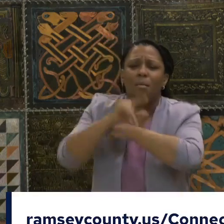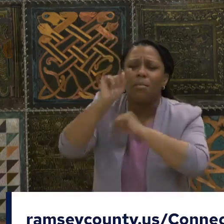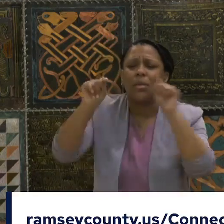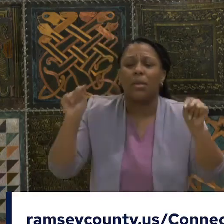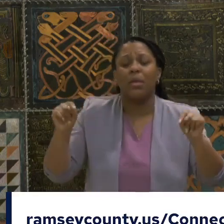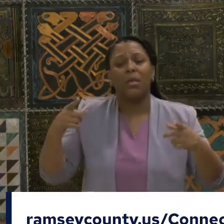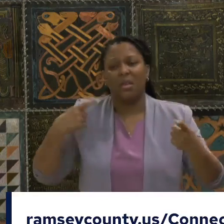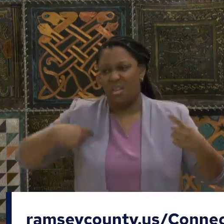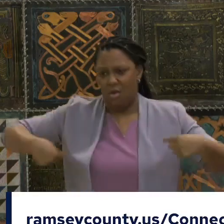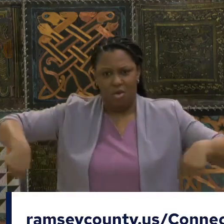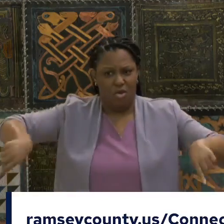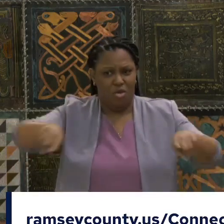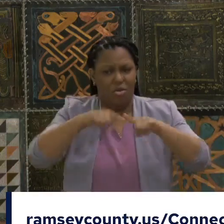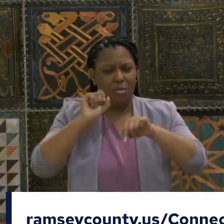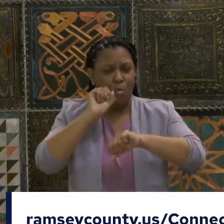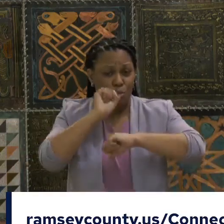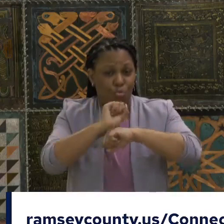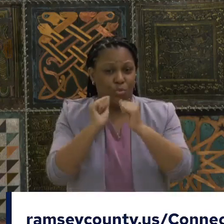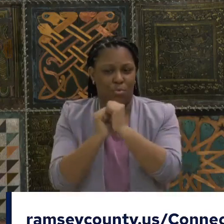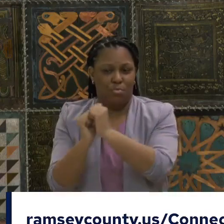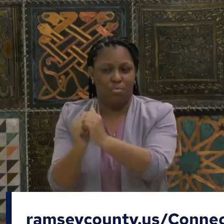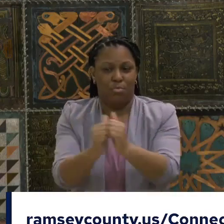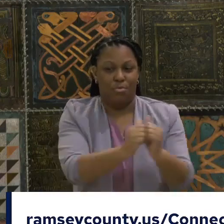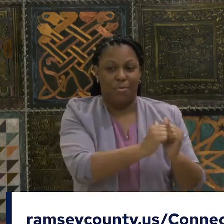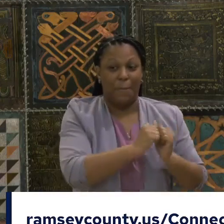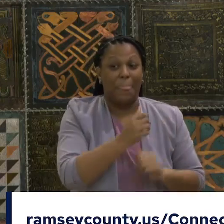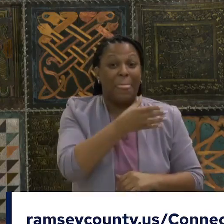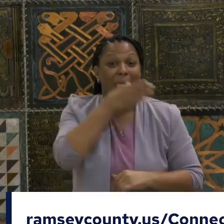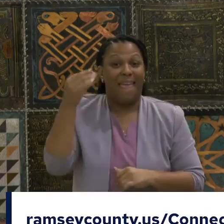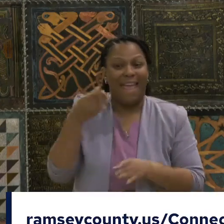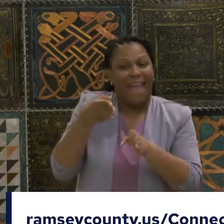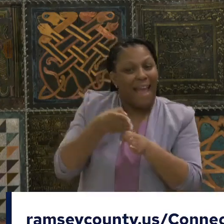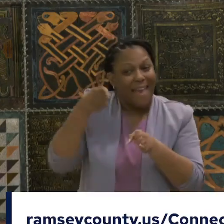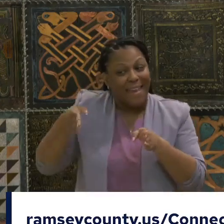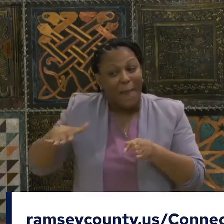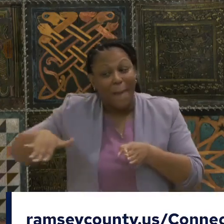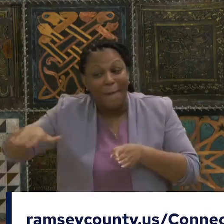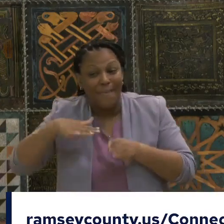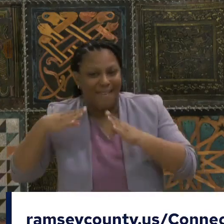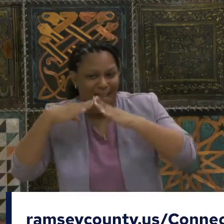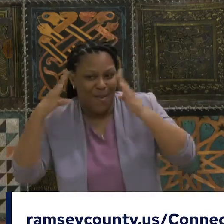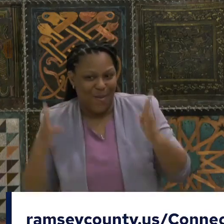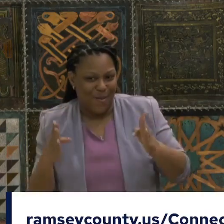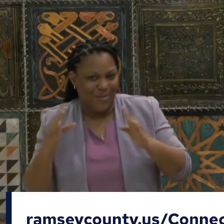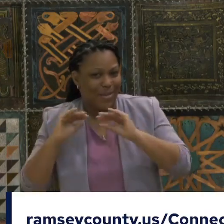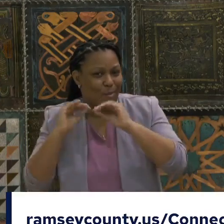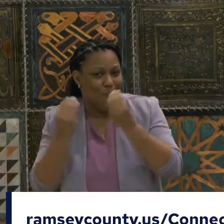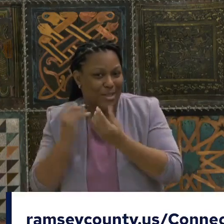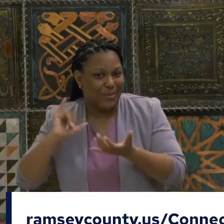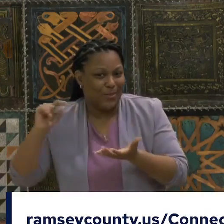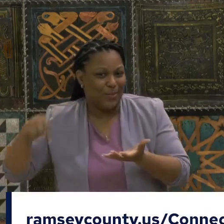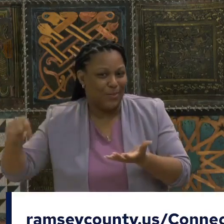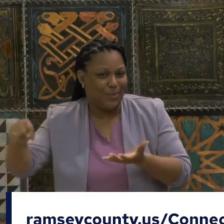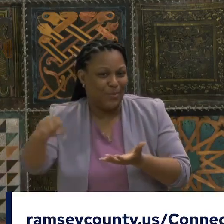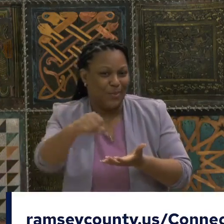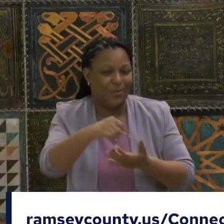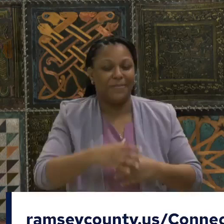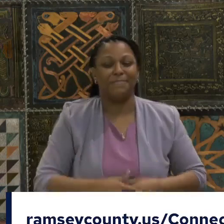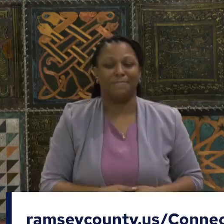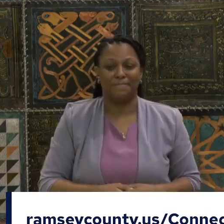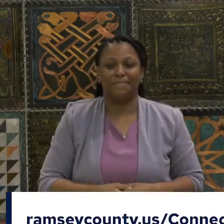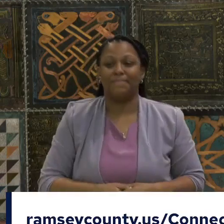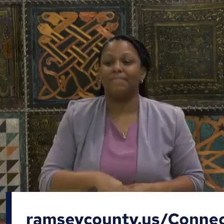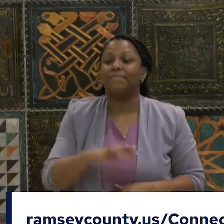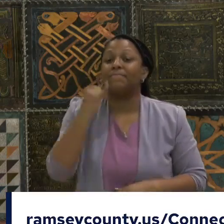all the amazing people who work for Neighborhood House. Would the city and county employees in the room just raise your hand